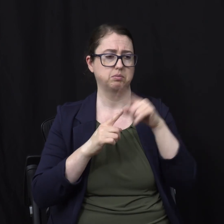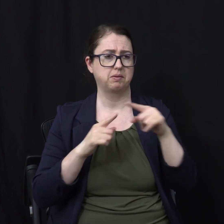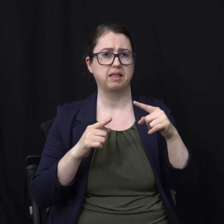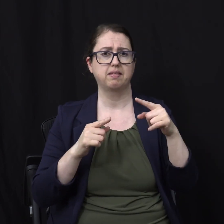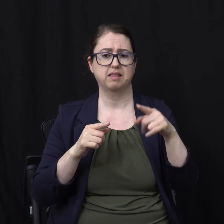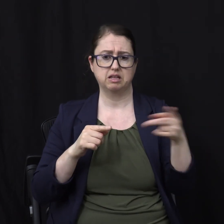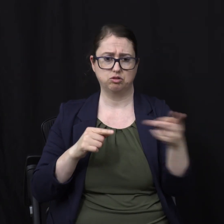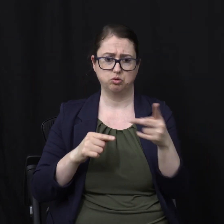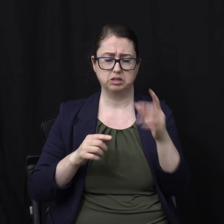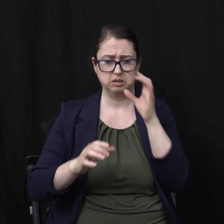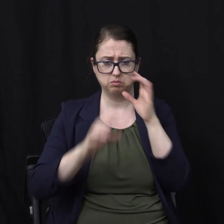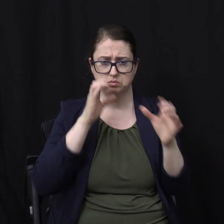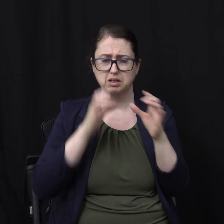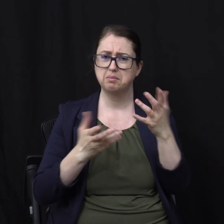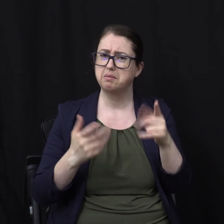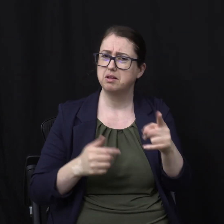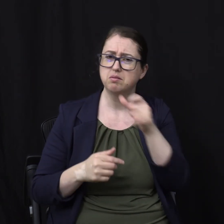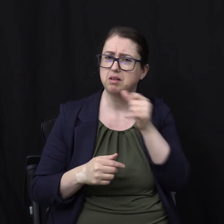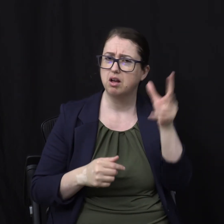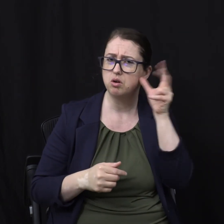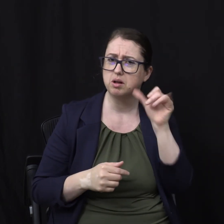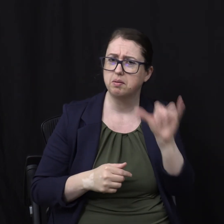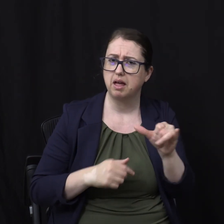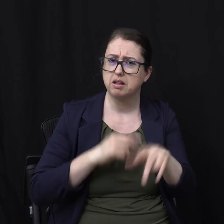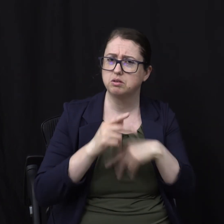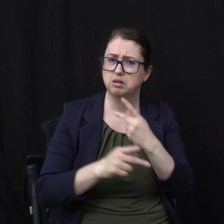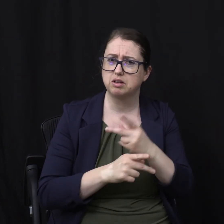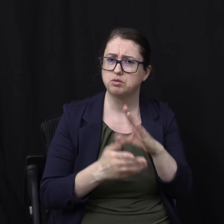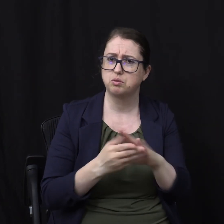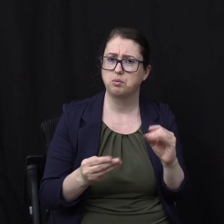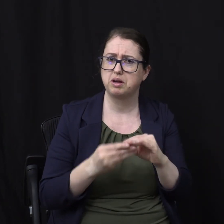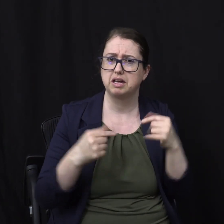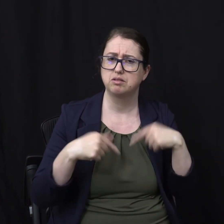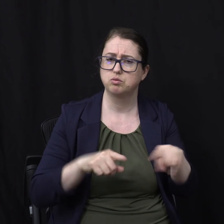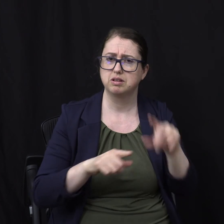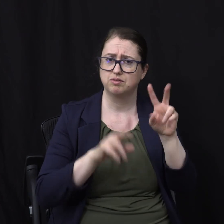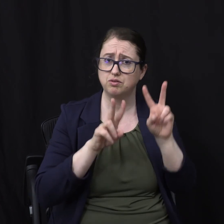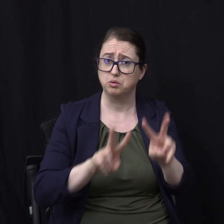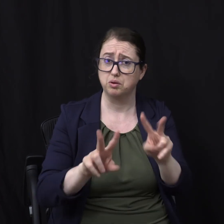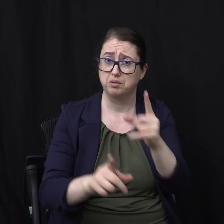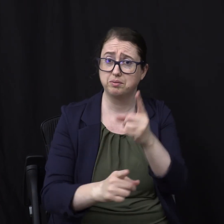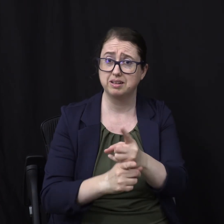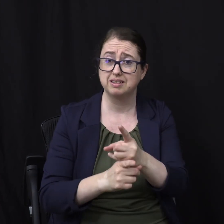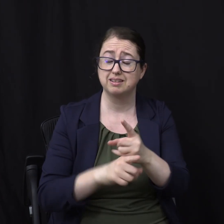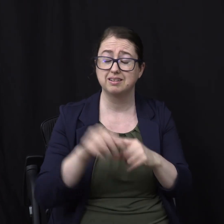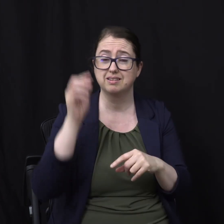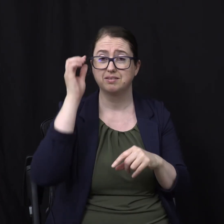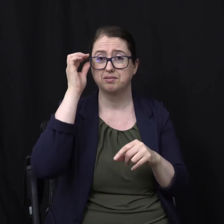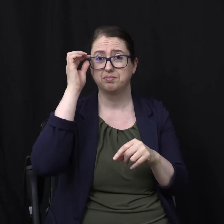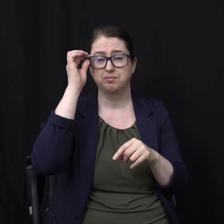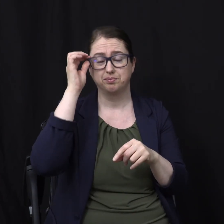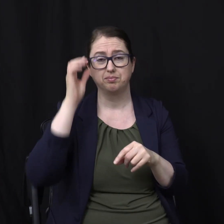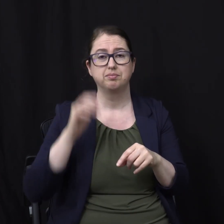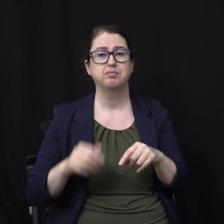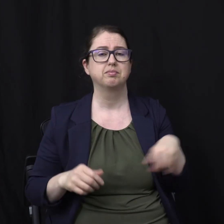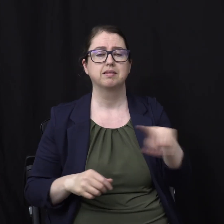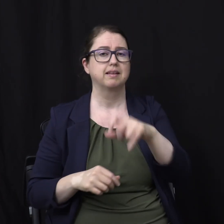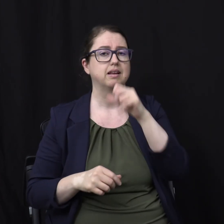you're like I don't think I've ever Heard that version At a funeral before Right Nobody really teaches This version Of the